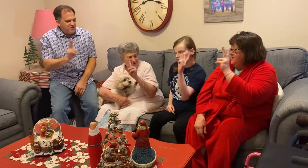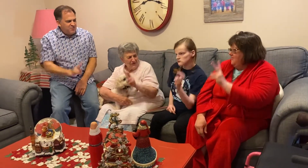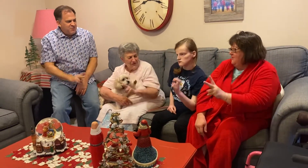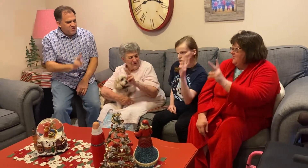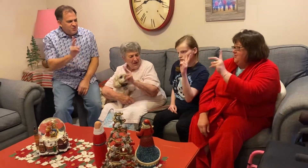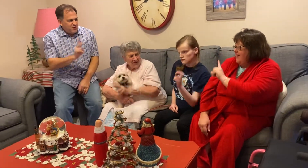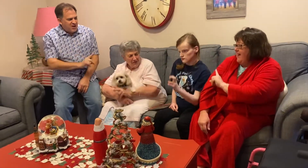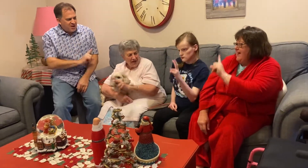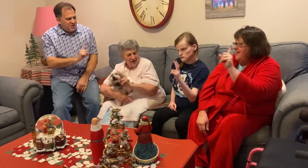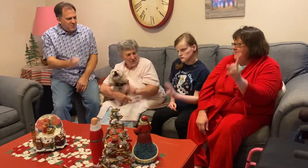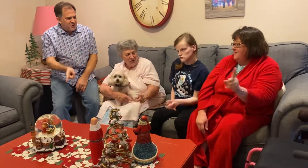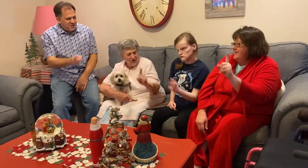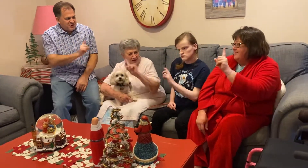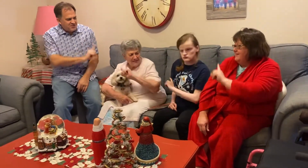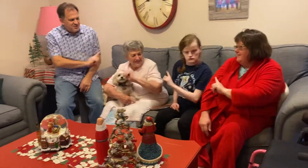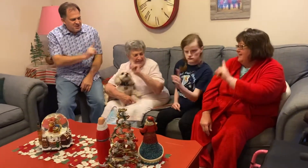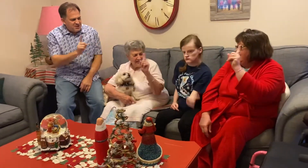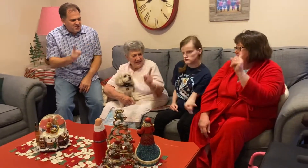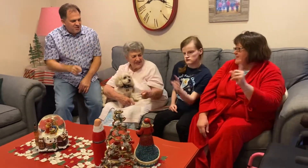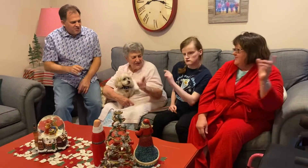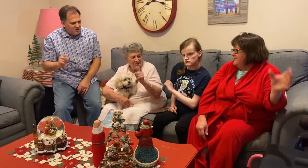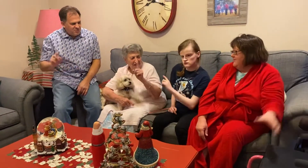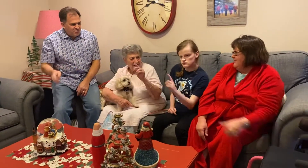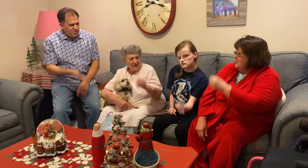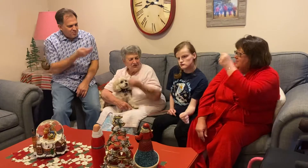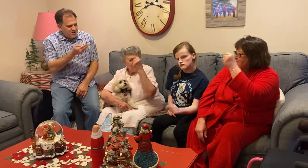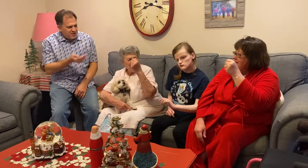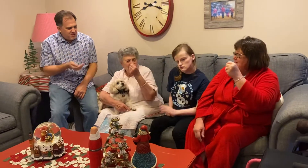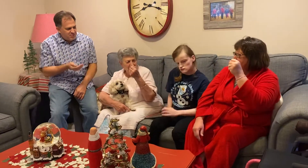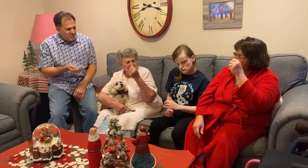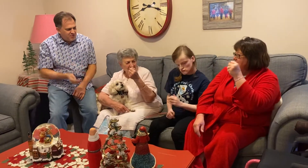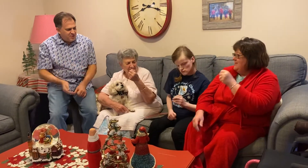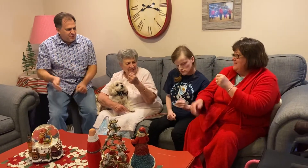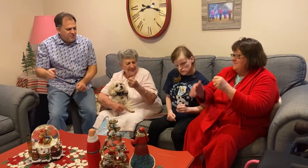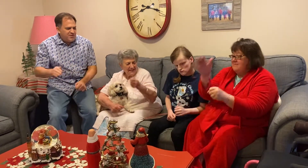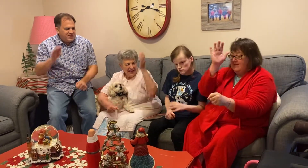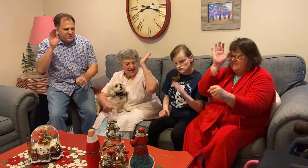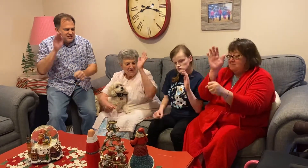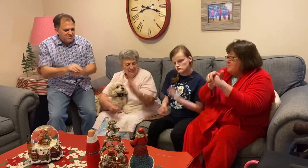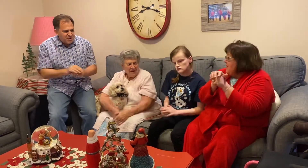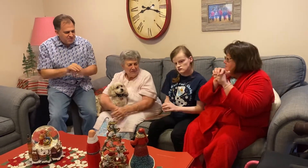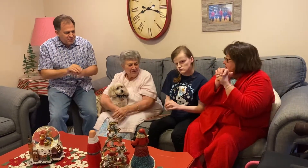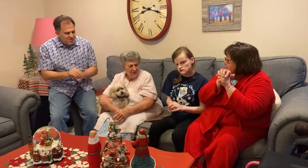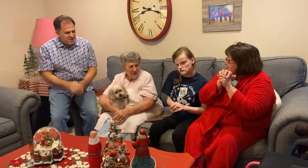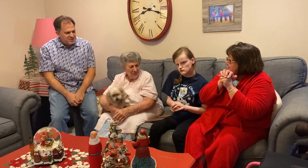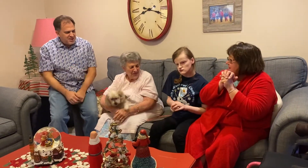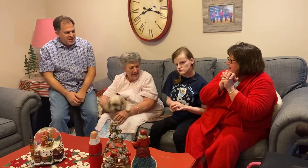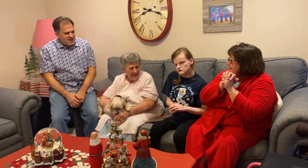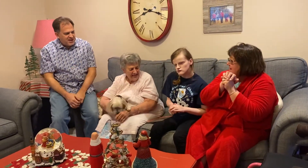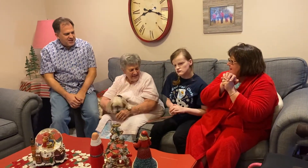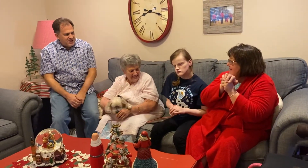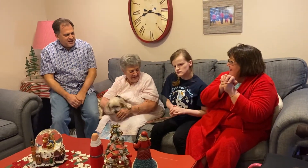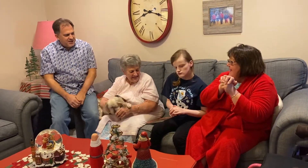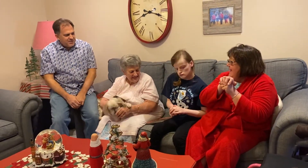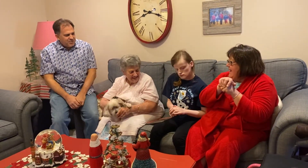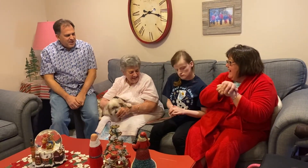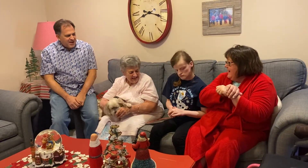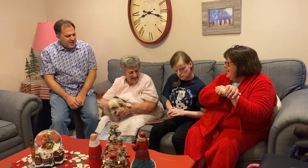-foo, I don't want to see you, scooping up the field mice and bopping them on the head. I'll